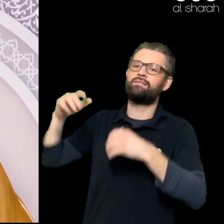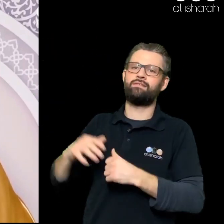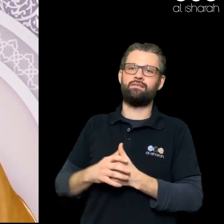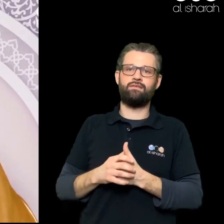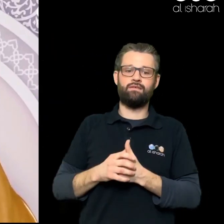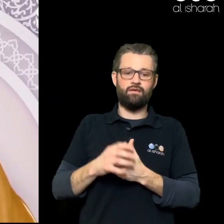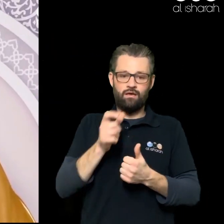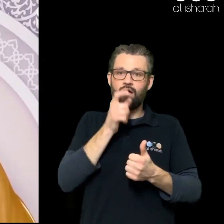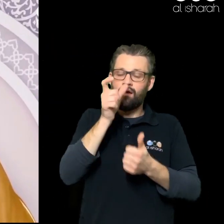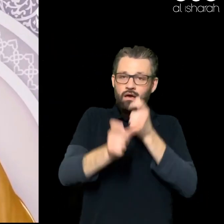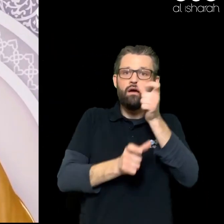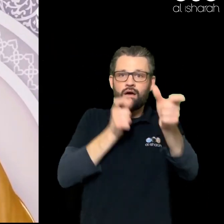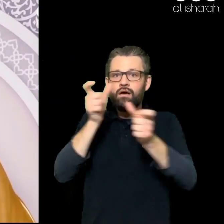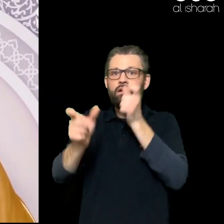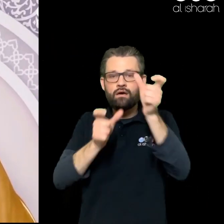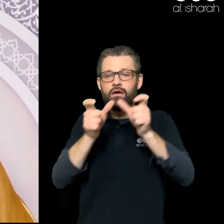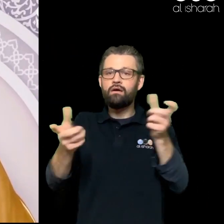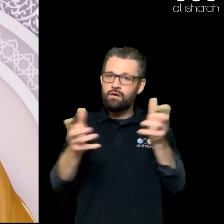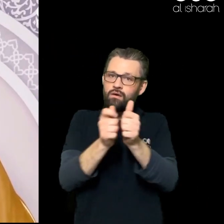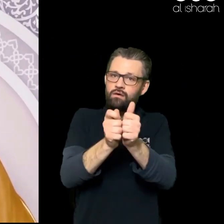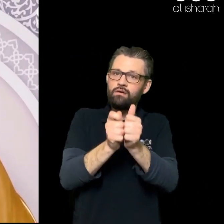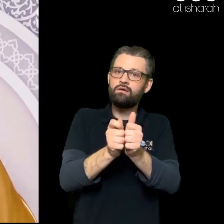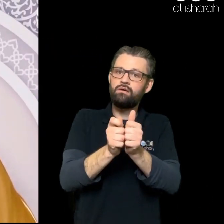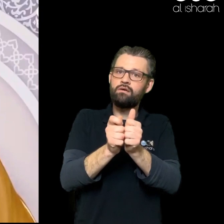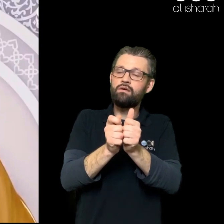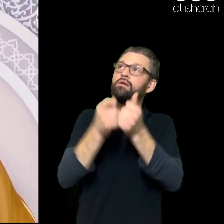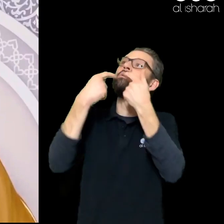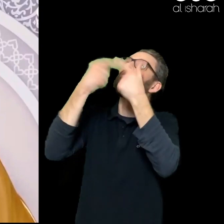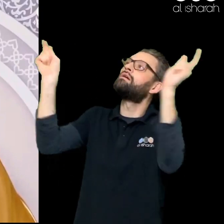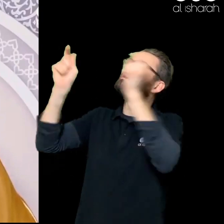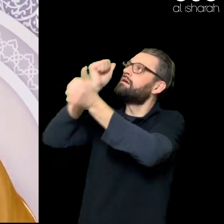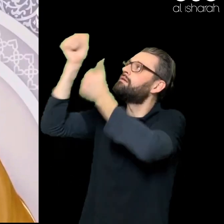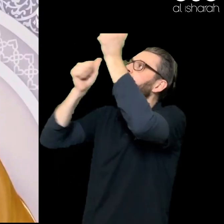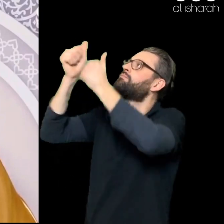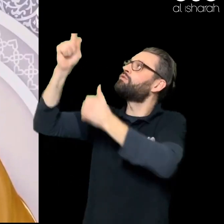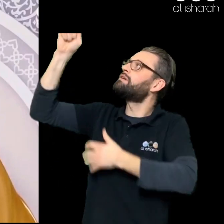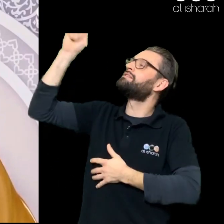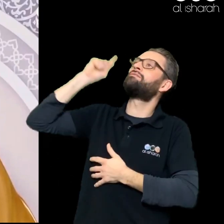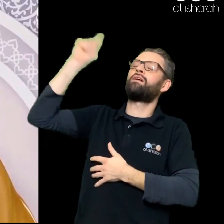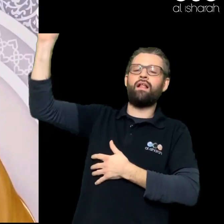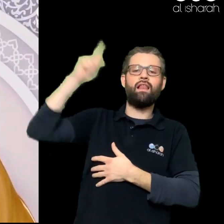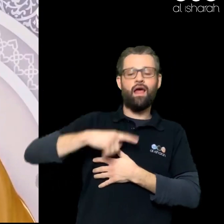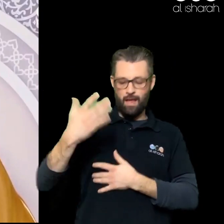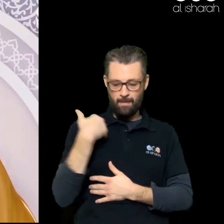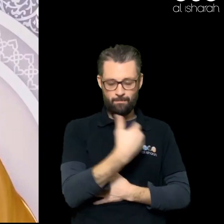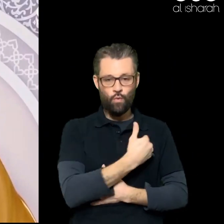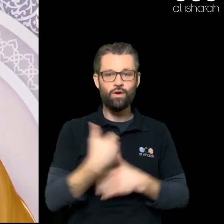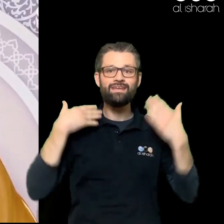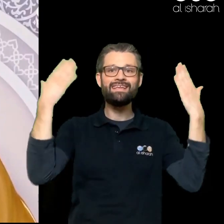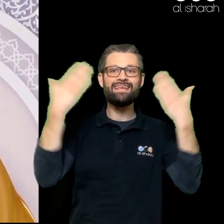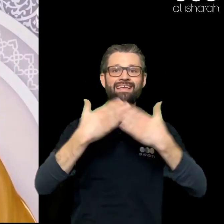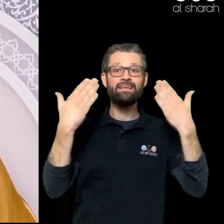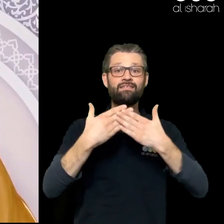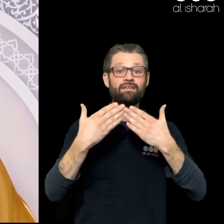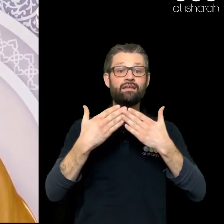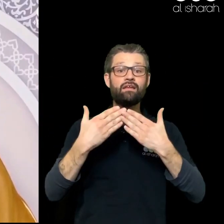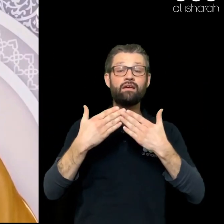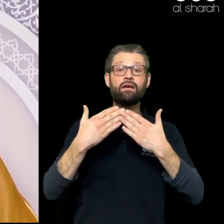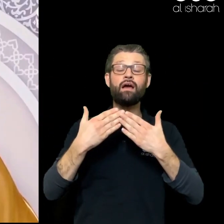Declaring the praise Of Allah Morning and evening Nobody Has ever been Let down When they've remembered Allah Every morning